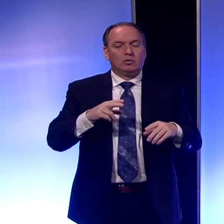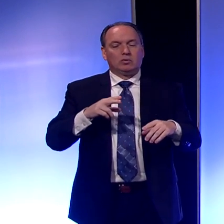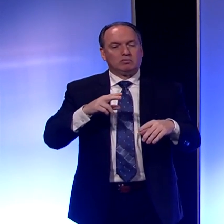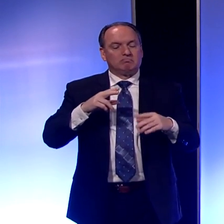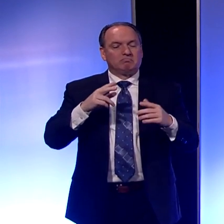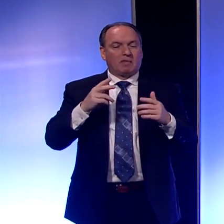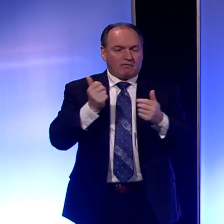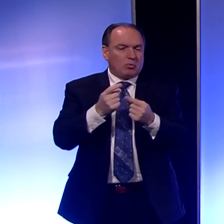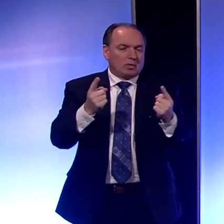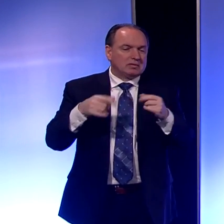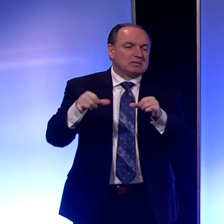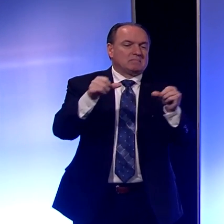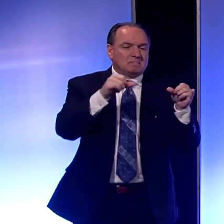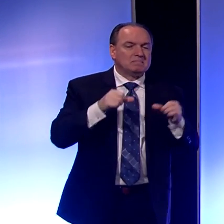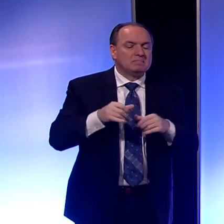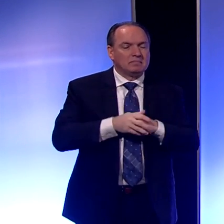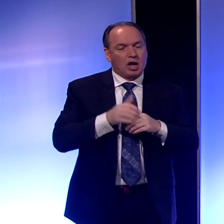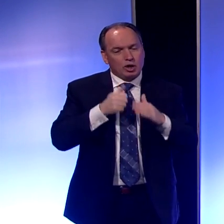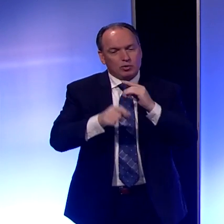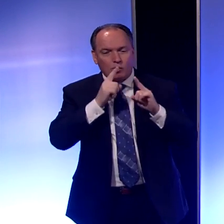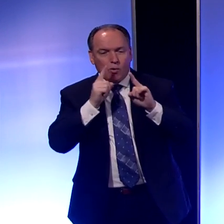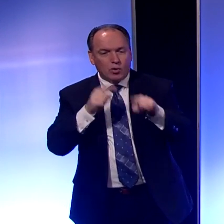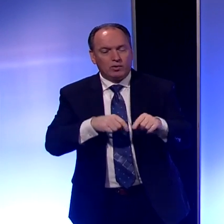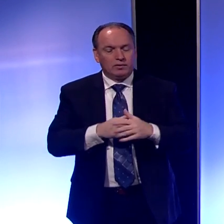allowed to do under this order.